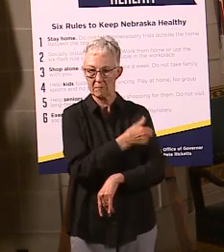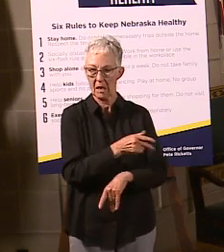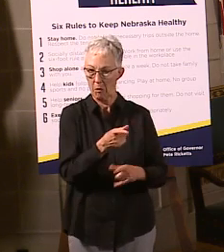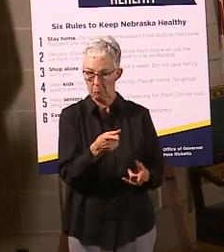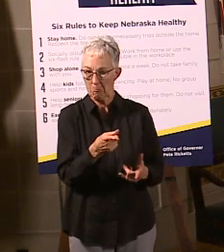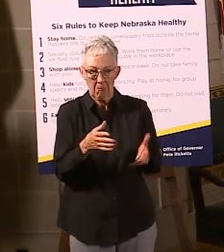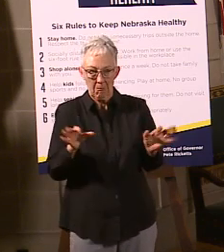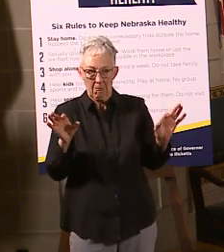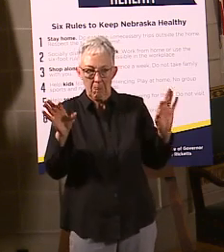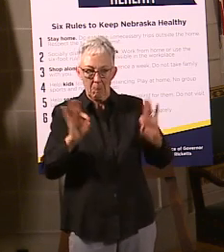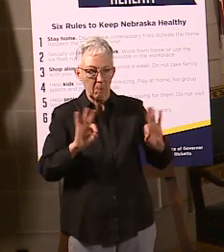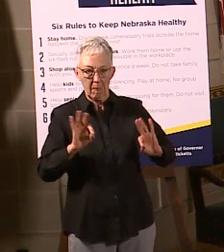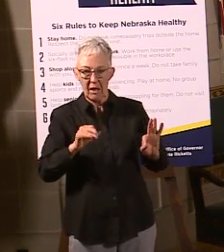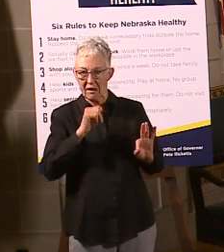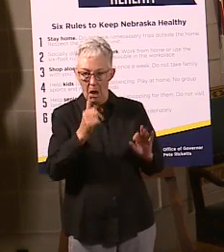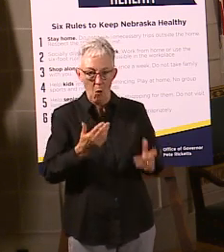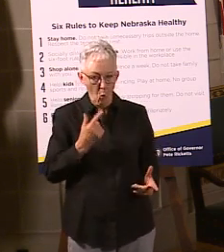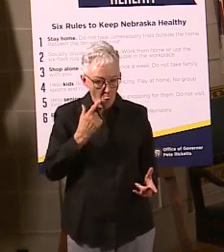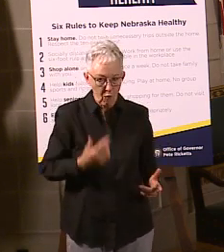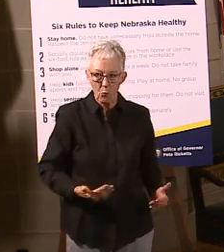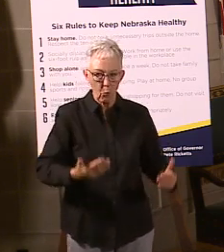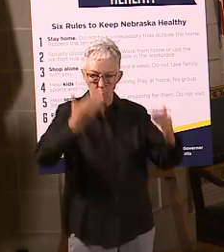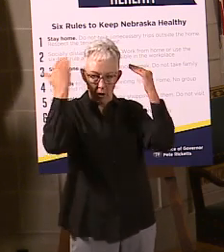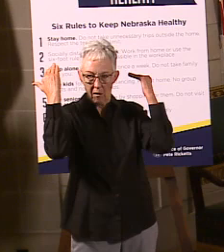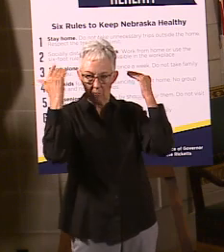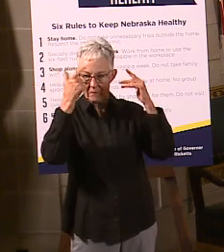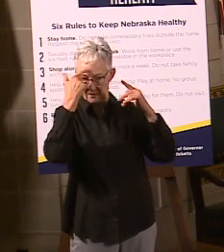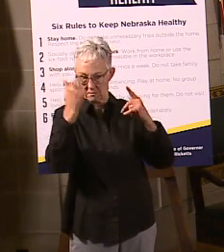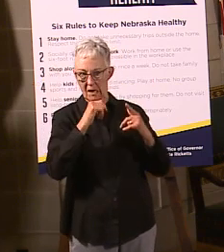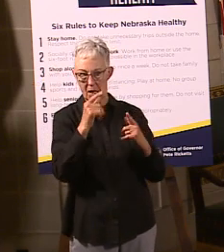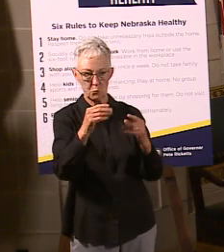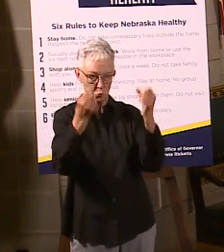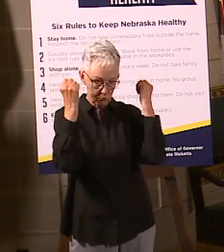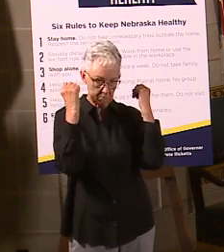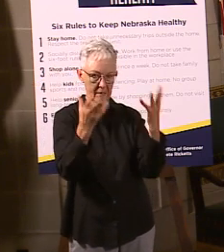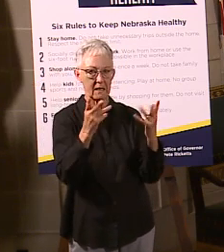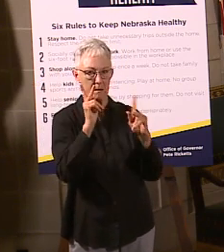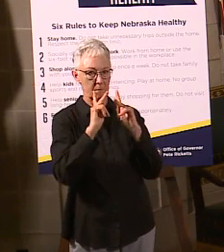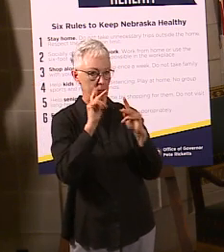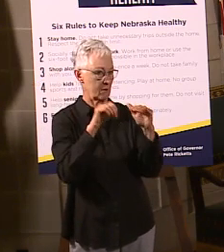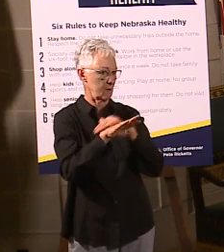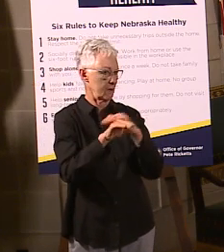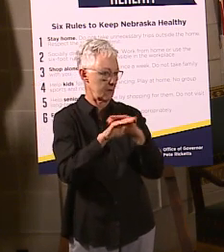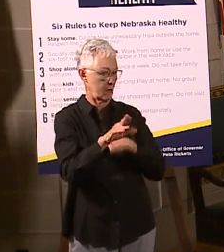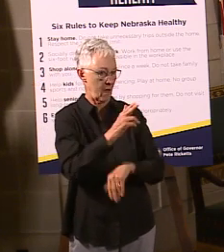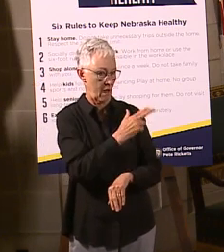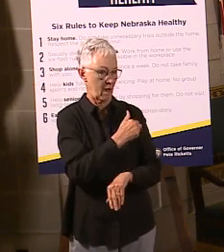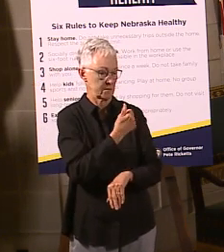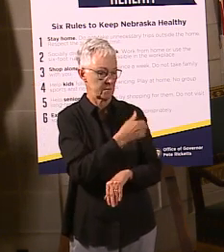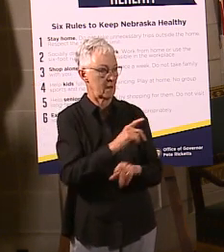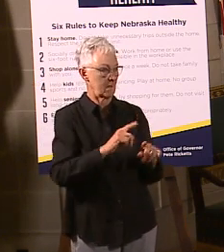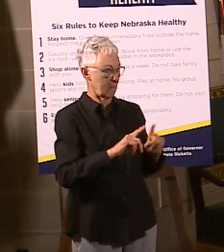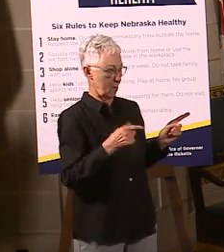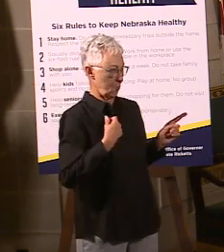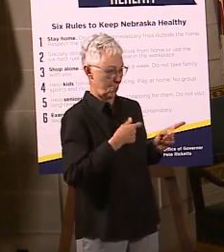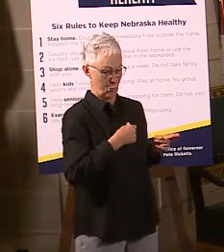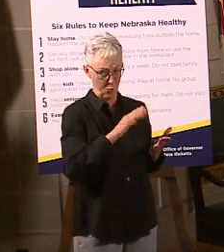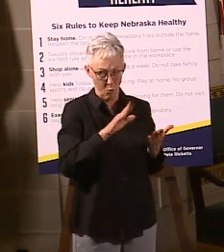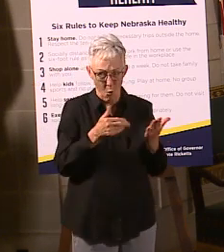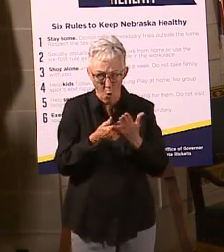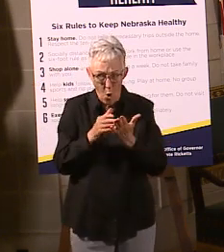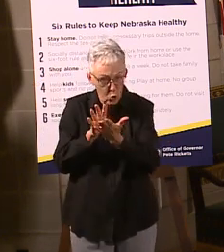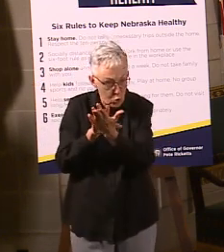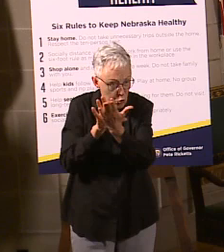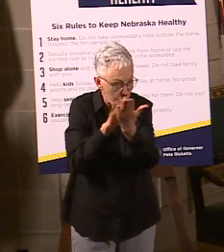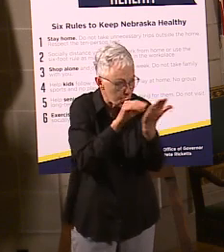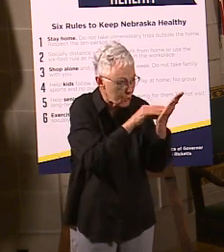as good a shape as Dr. Antone was just describing. So, but again, you know, this is something that we're all kind of learning through together for the first time, and we